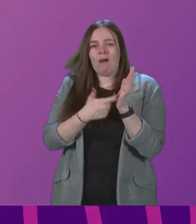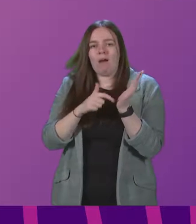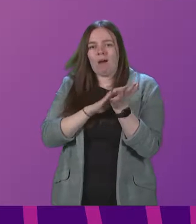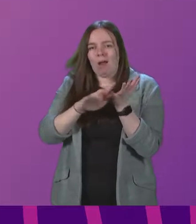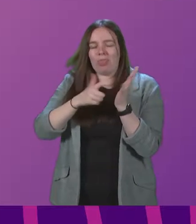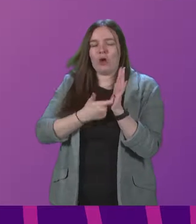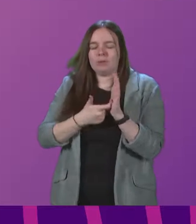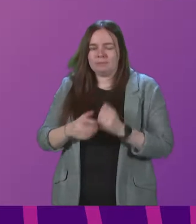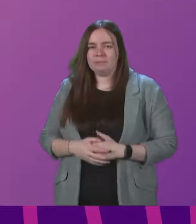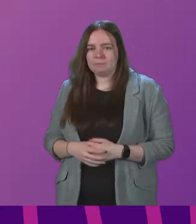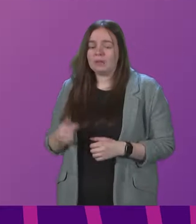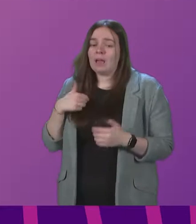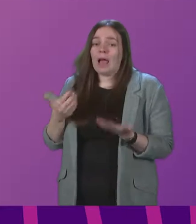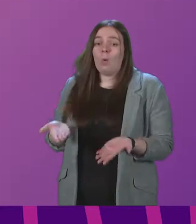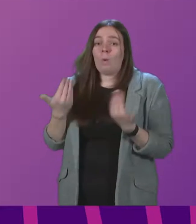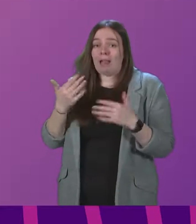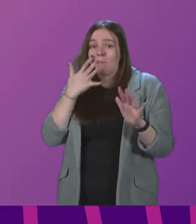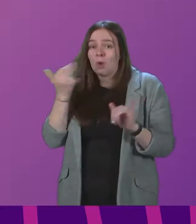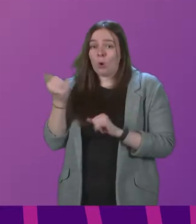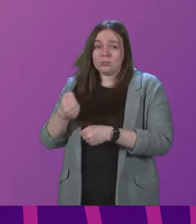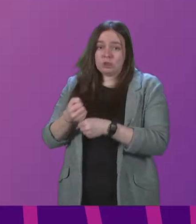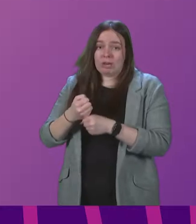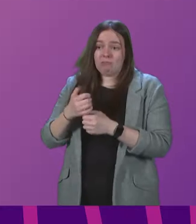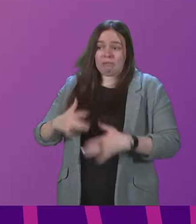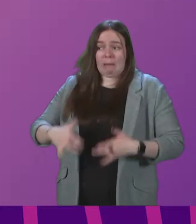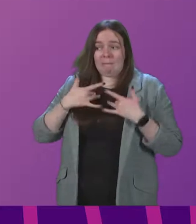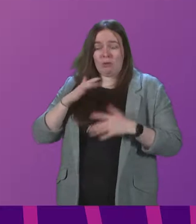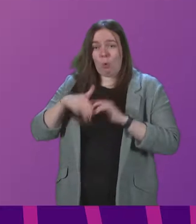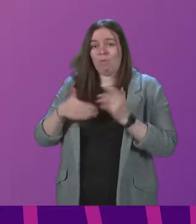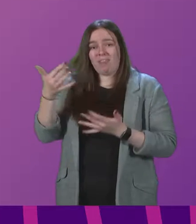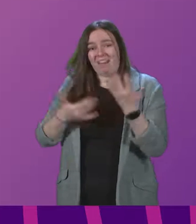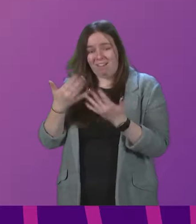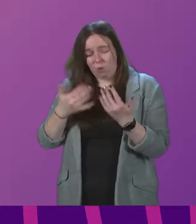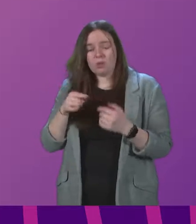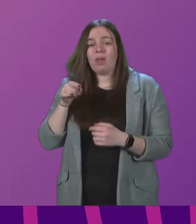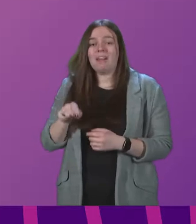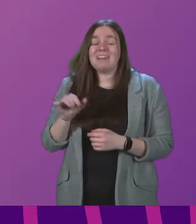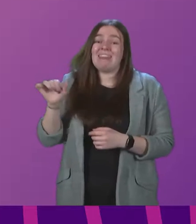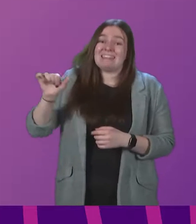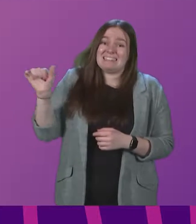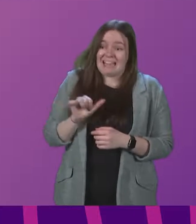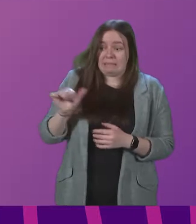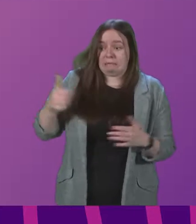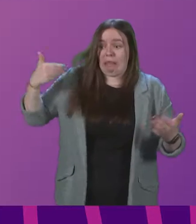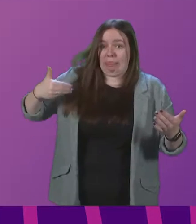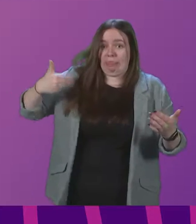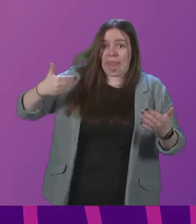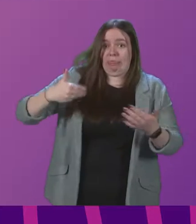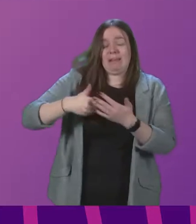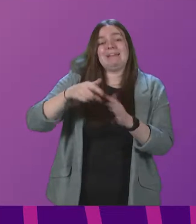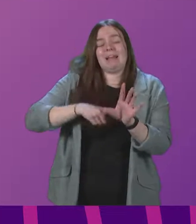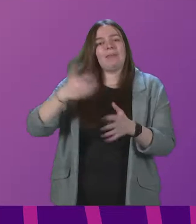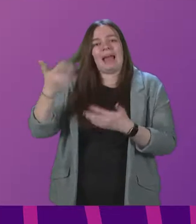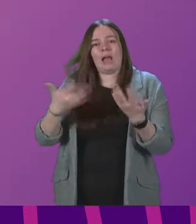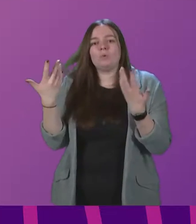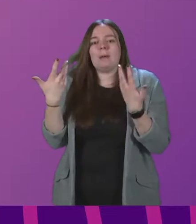I welcome the Auditor-General's opinion on the accounts. This is the 16th consecutive year that the accounts have